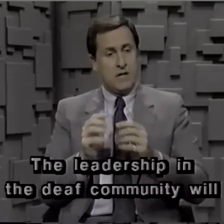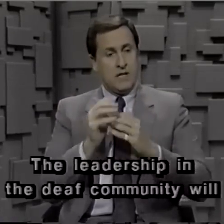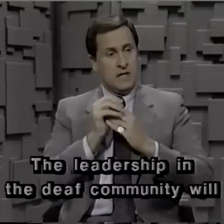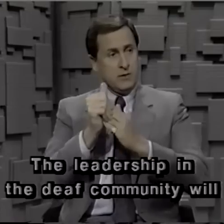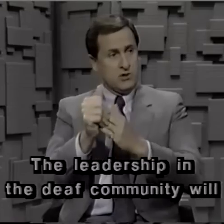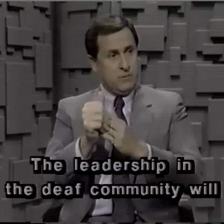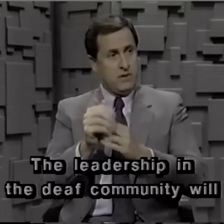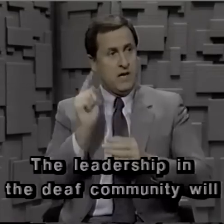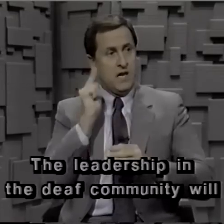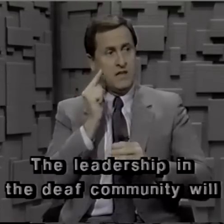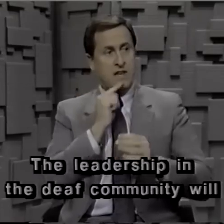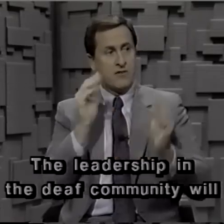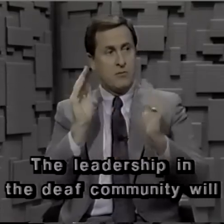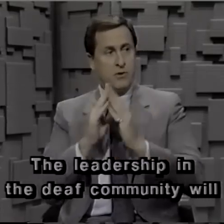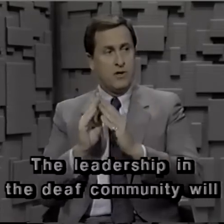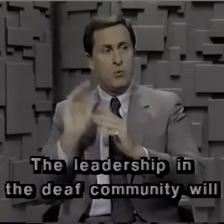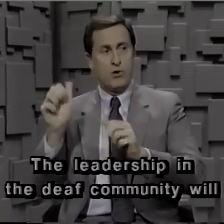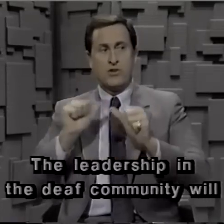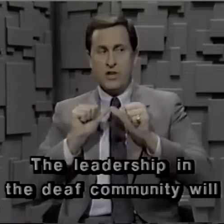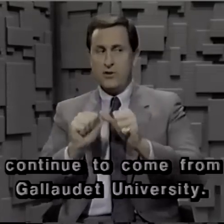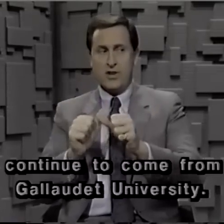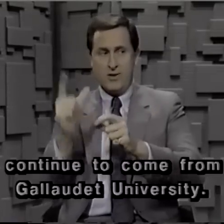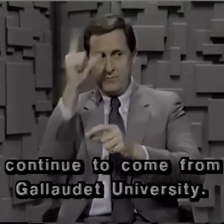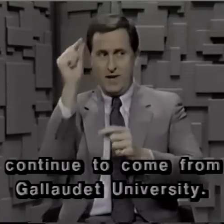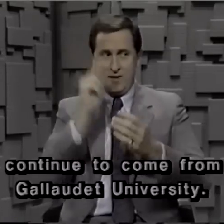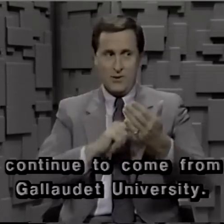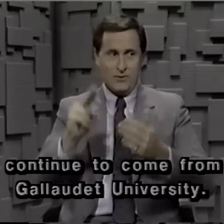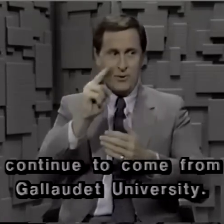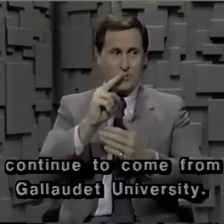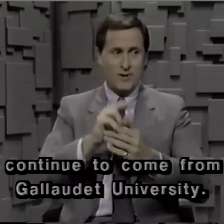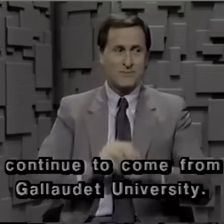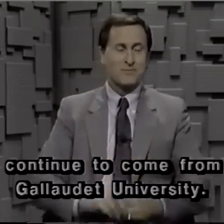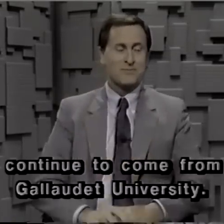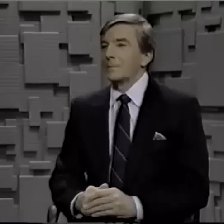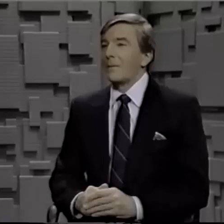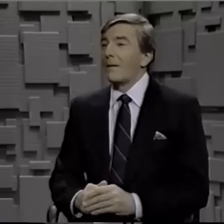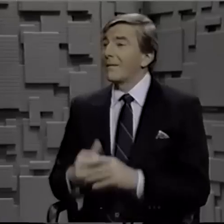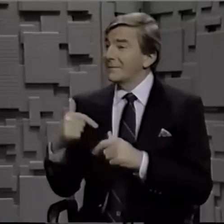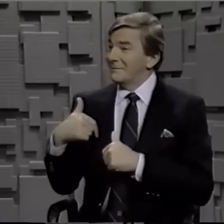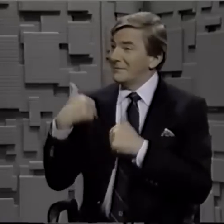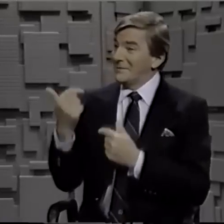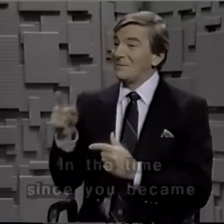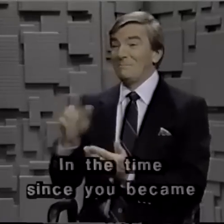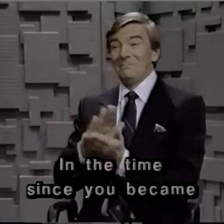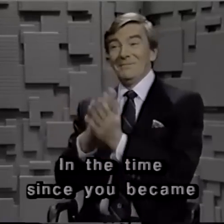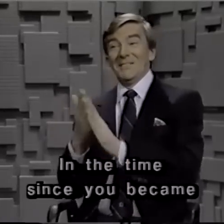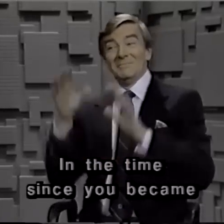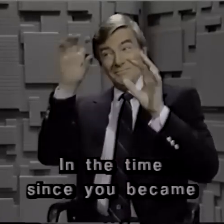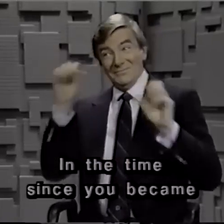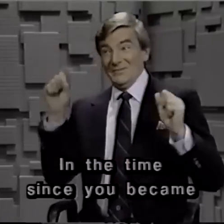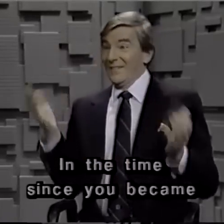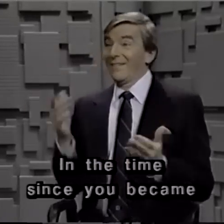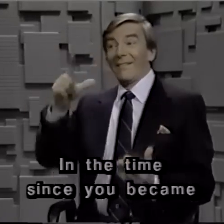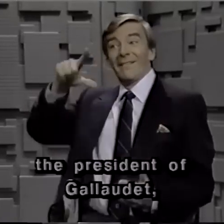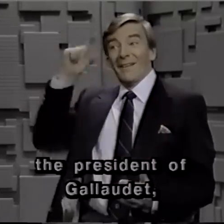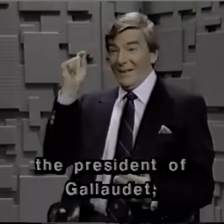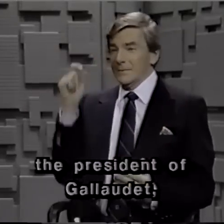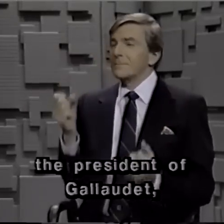The leadership in the deaf community will continue to come from Gallaudet University. In the time since you became the president of